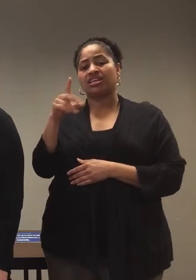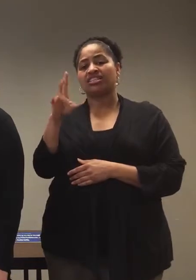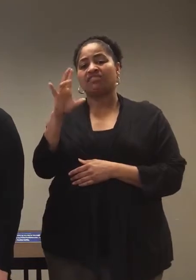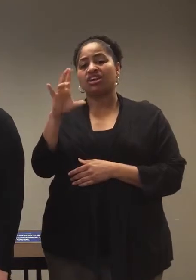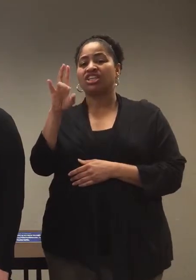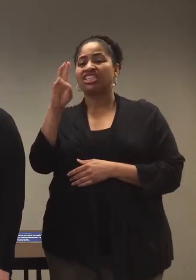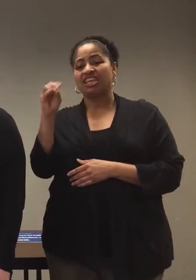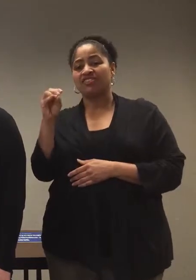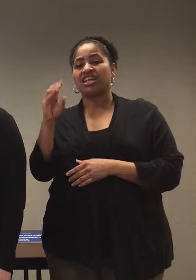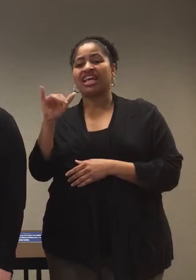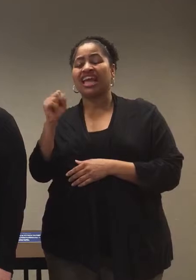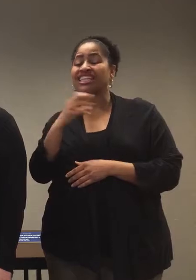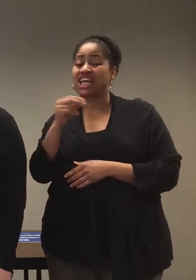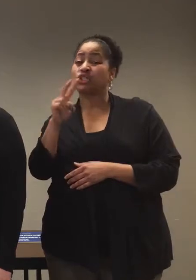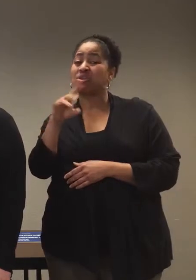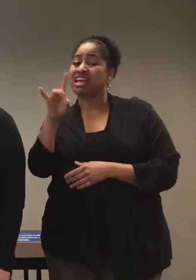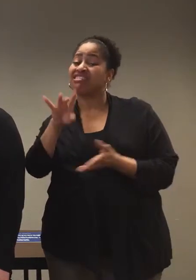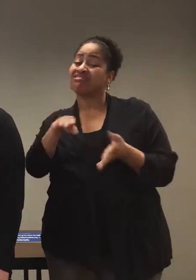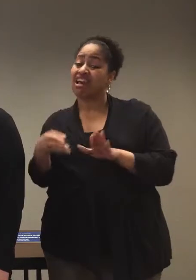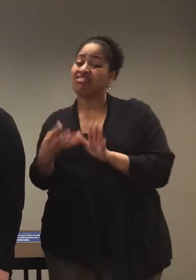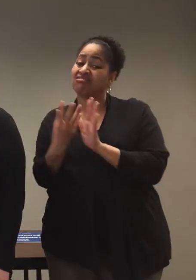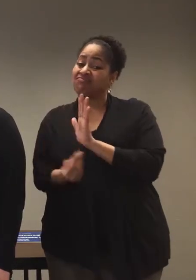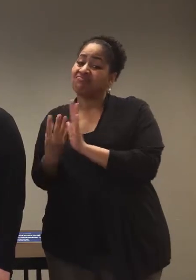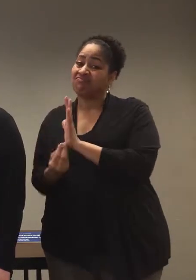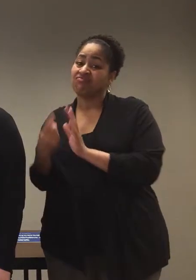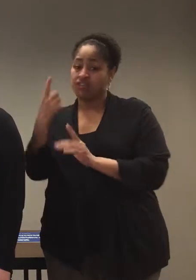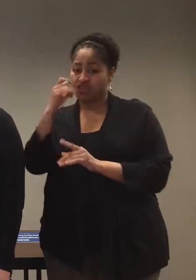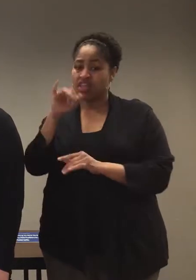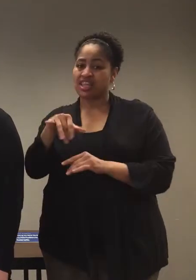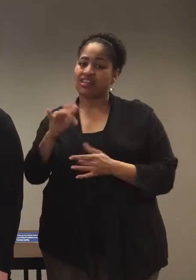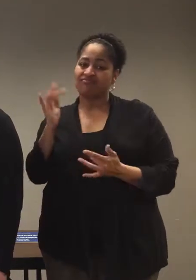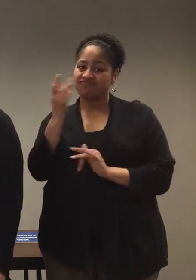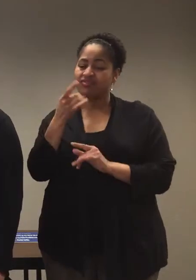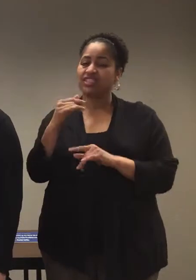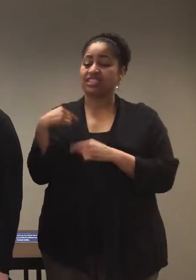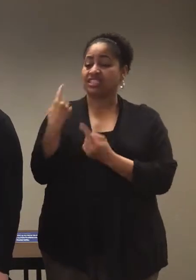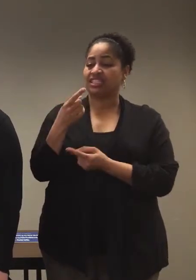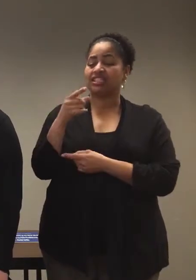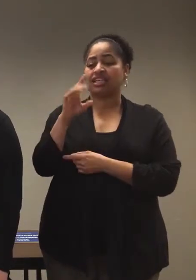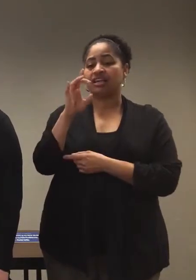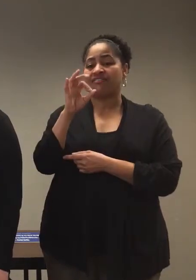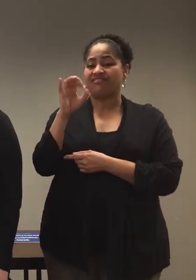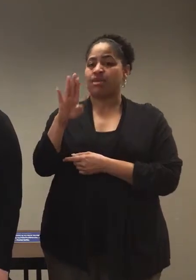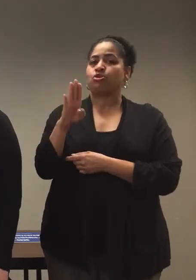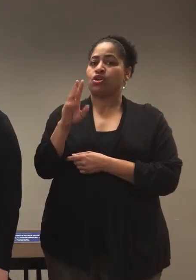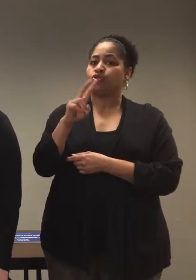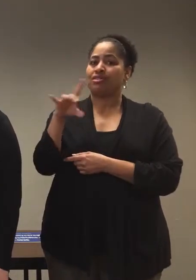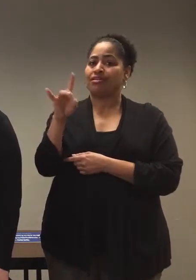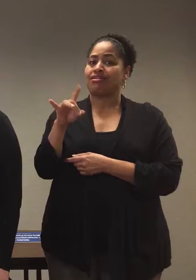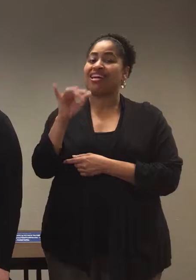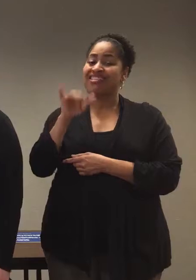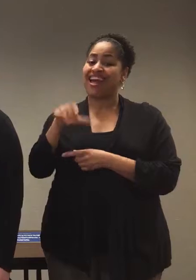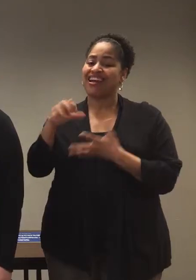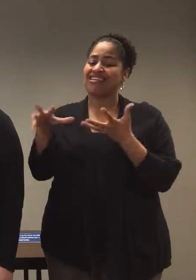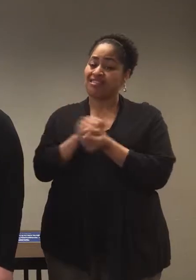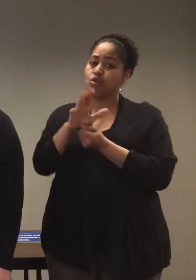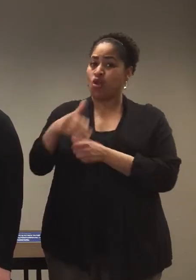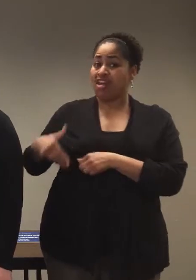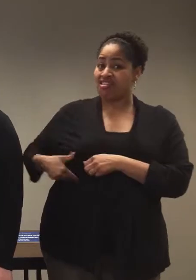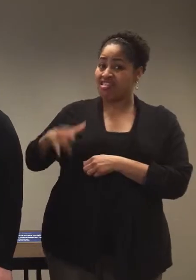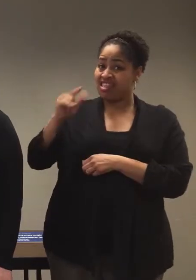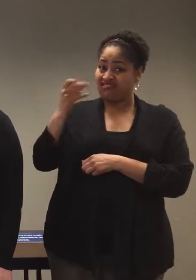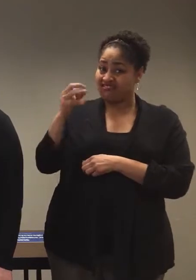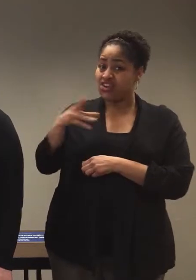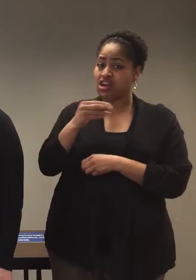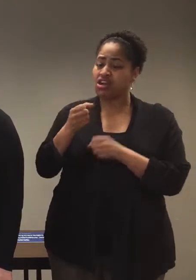and actually 28 deaths due to the virus since February 28th. Hepatitis A is a virus that can damage your liver and